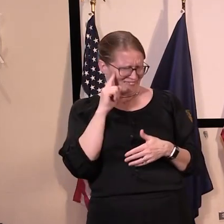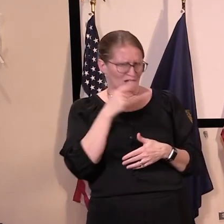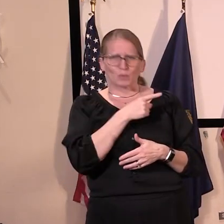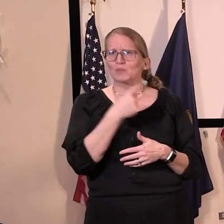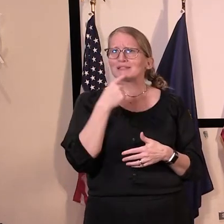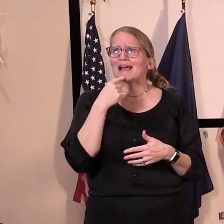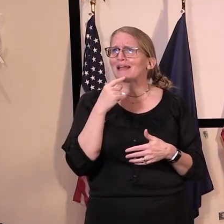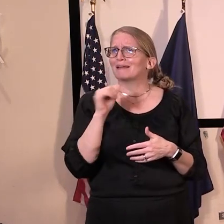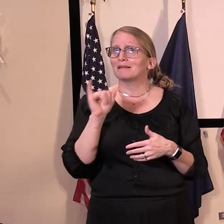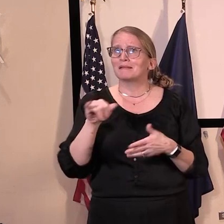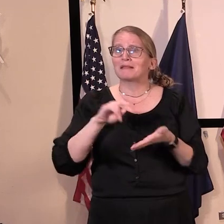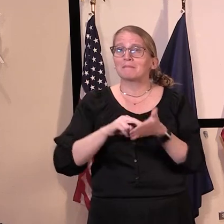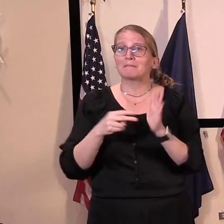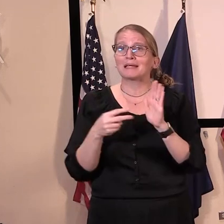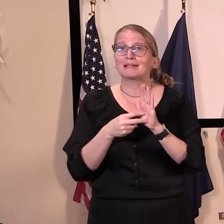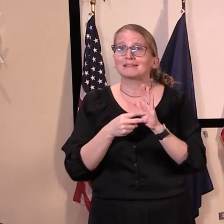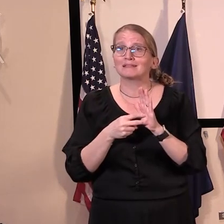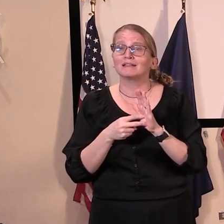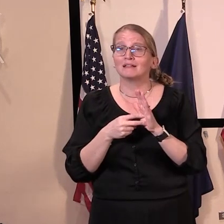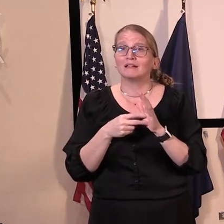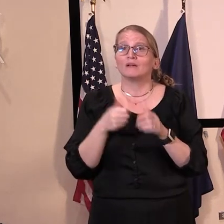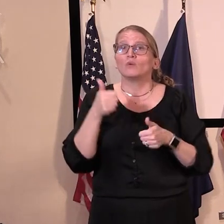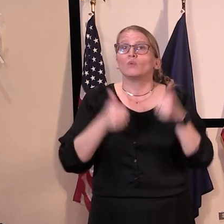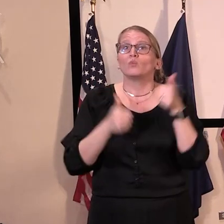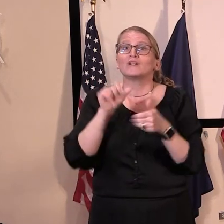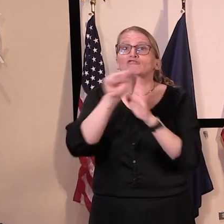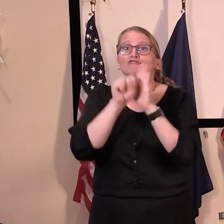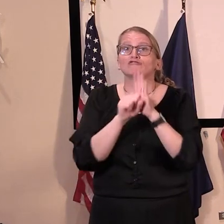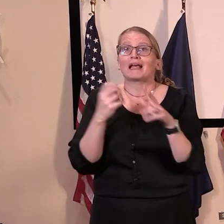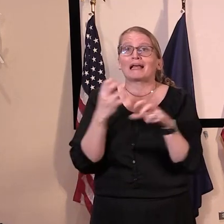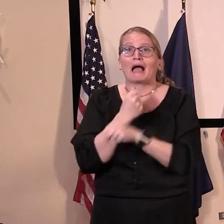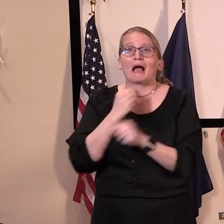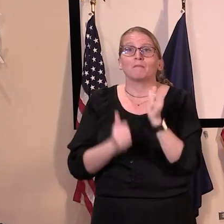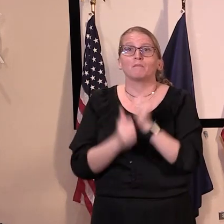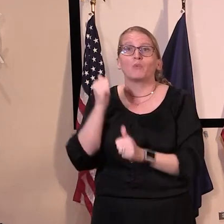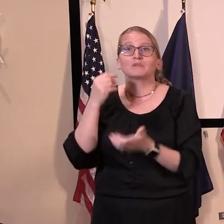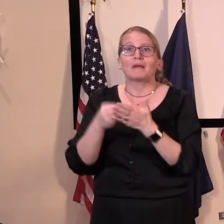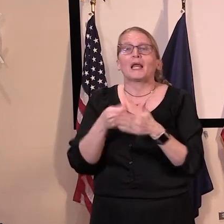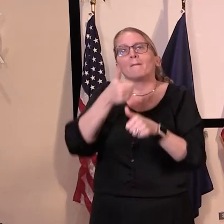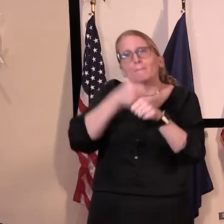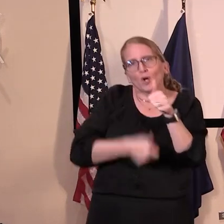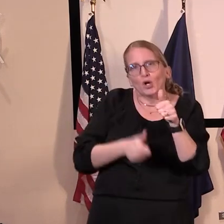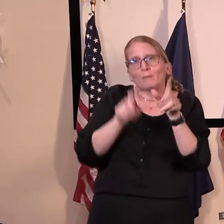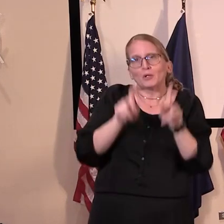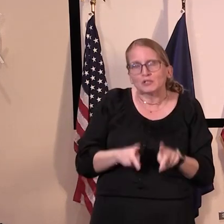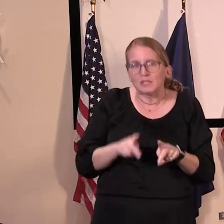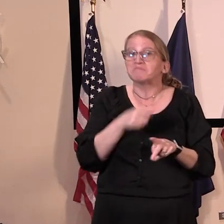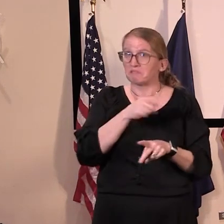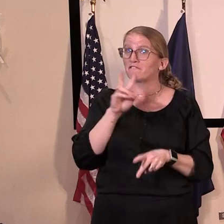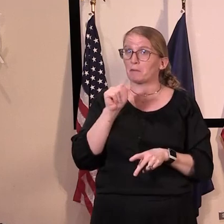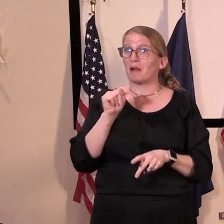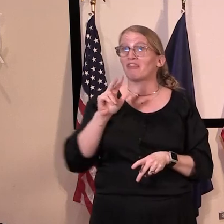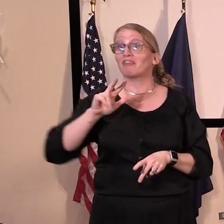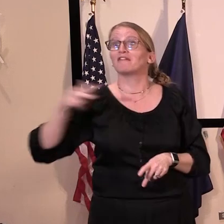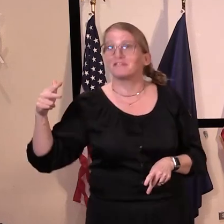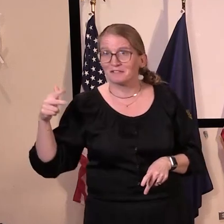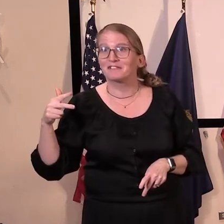puts Vermont as the third highest per capita in the utilization of that program. Yet many Vermont businesses